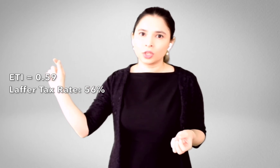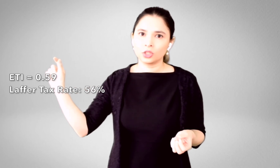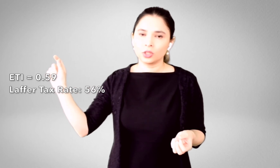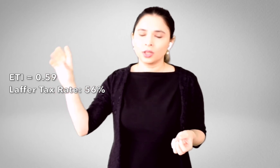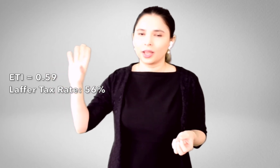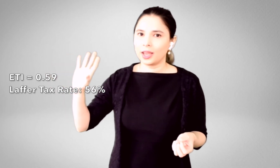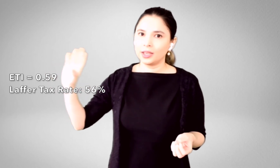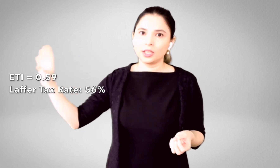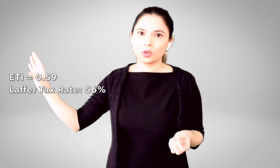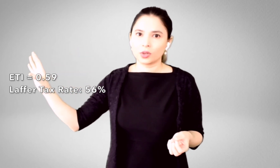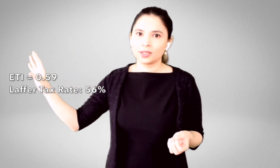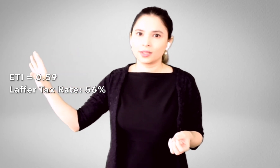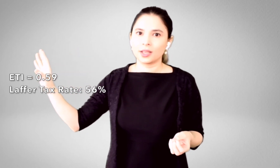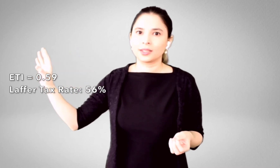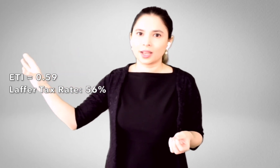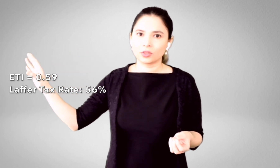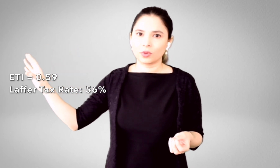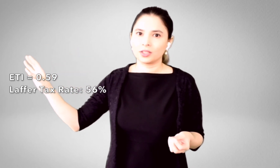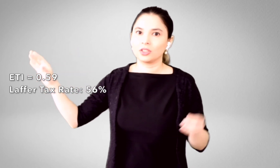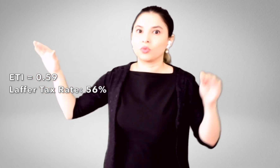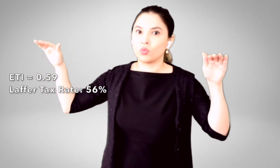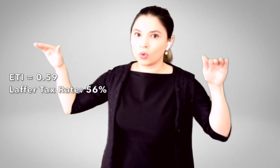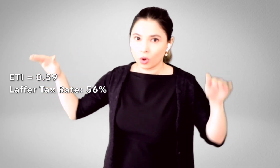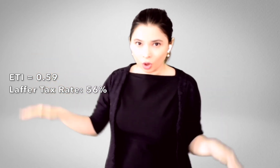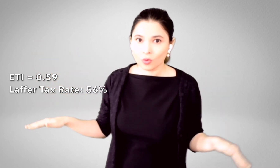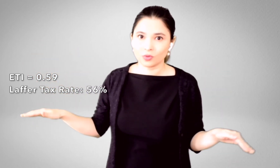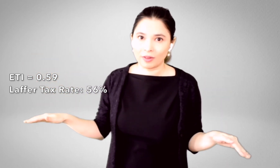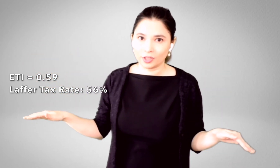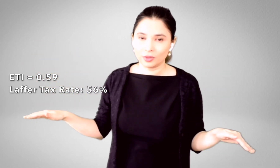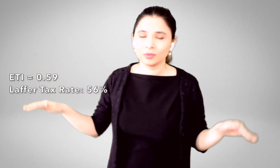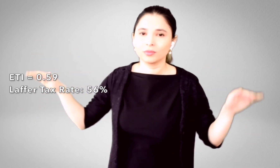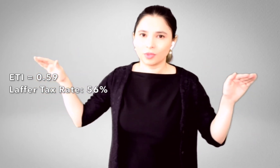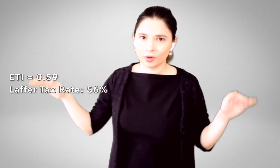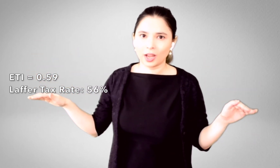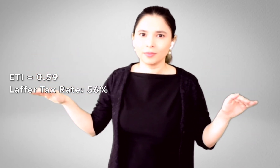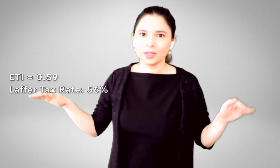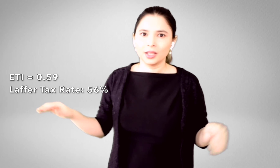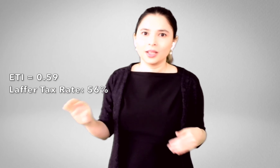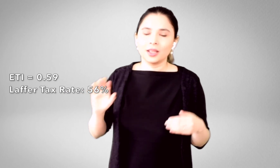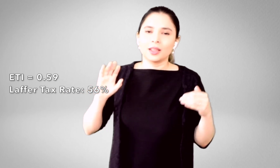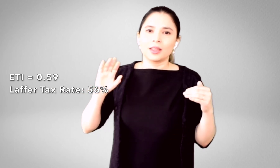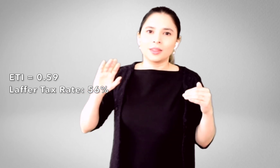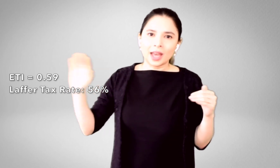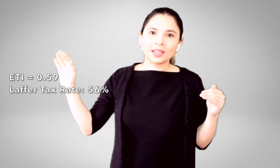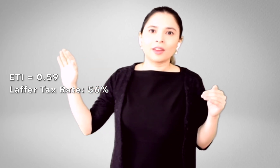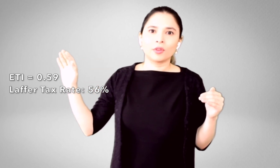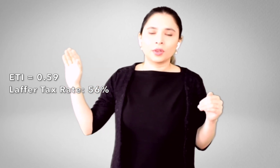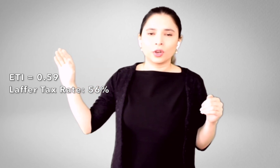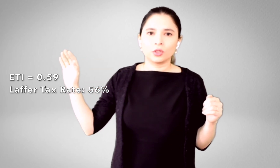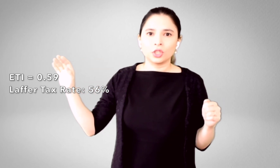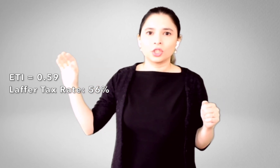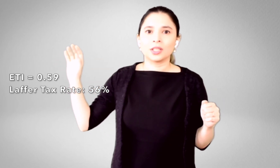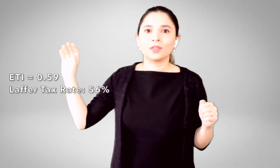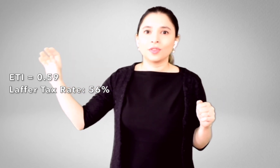which any increase in tax rates lowers revenue, okay? That laffer rate for Indonesia is